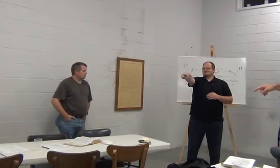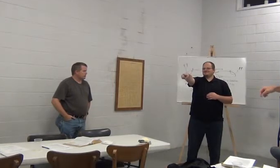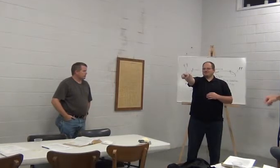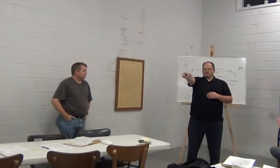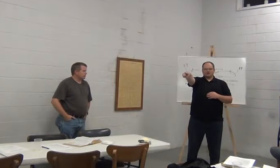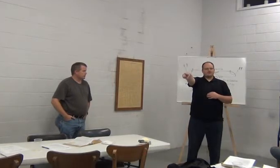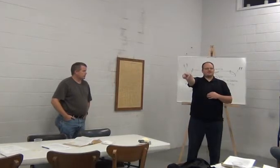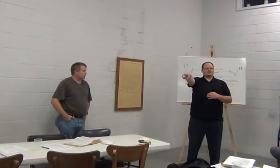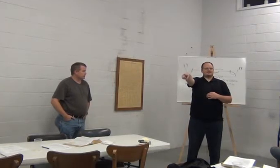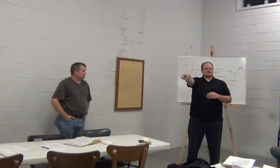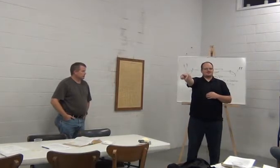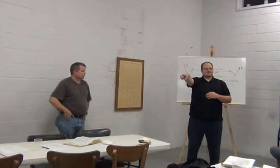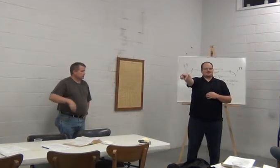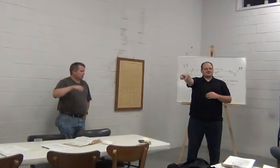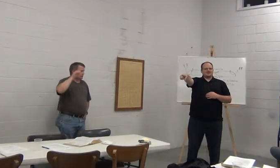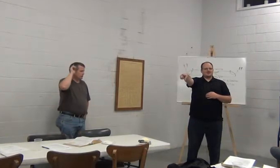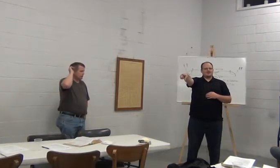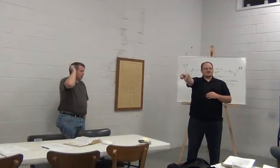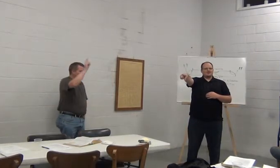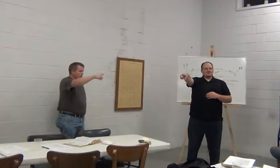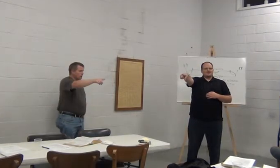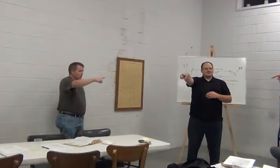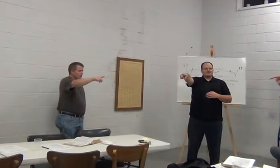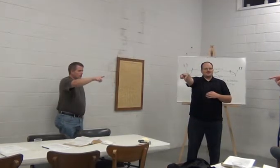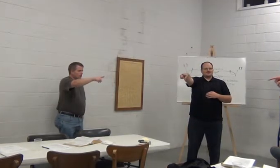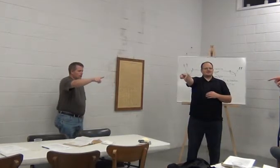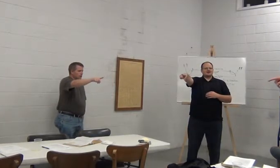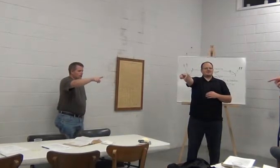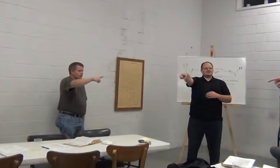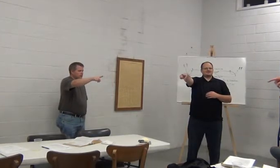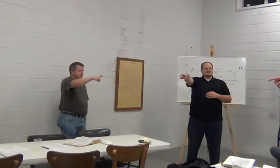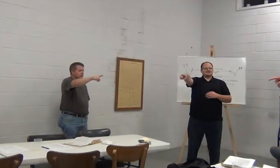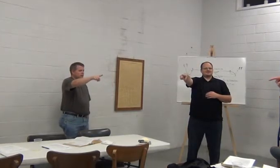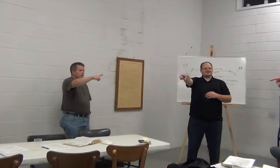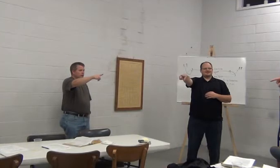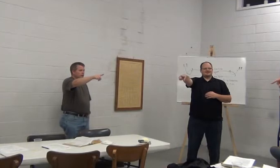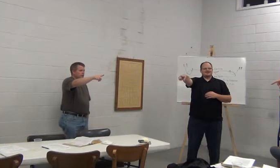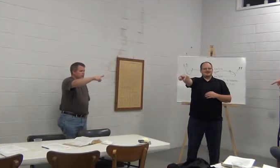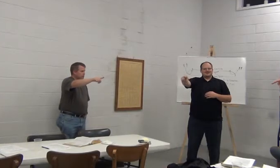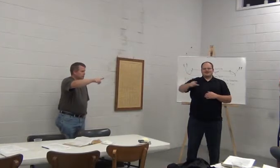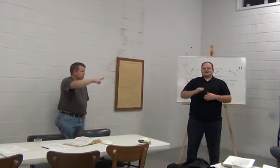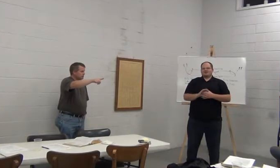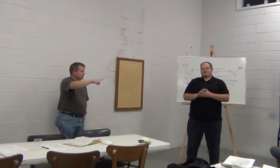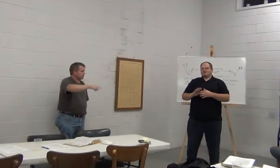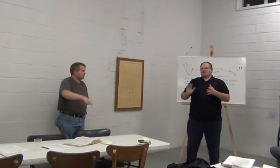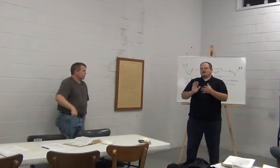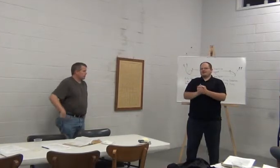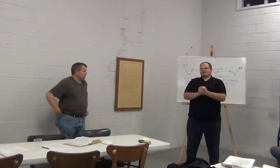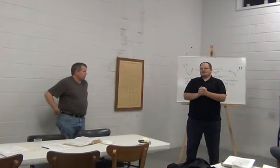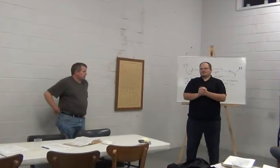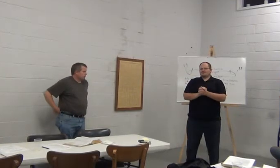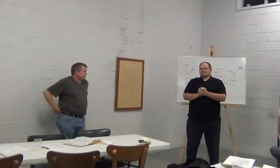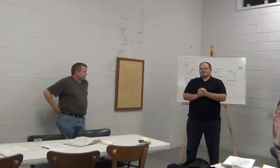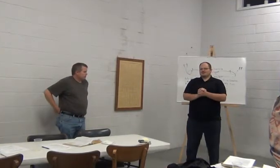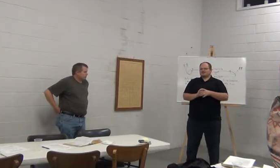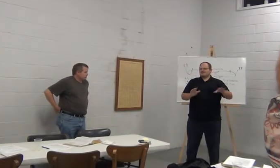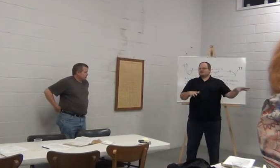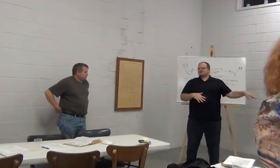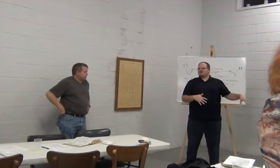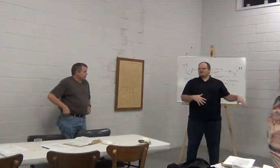Of all nations. Everybody say go. Go. Make disciples. Make disciples. All right. When we come back to break. We're going to test everybody.